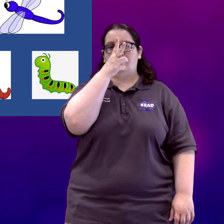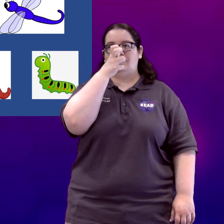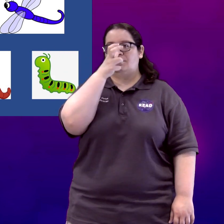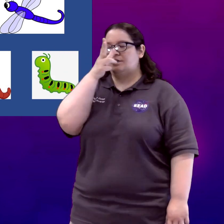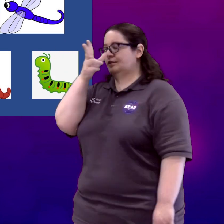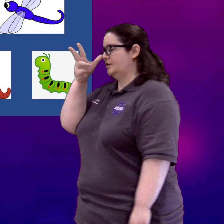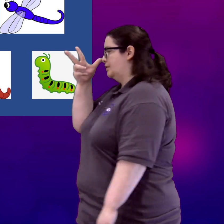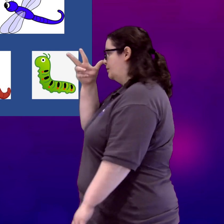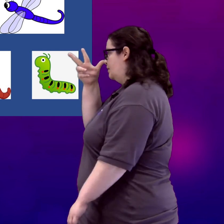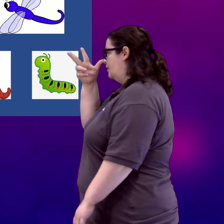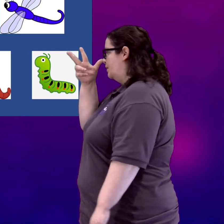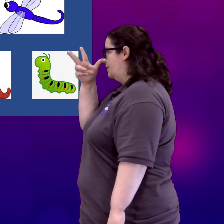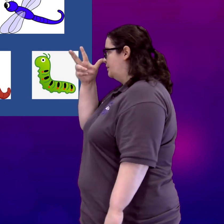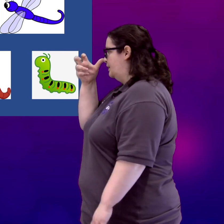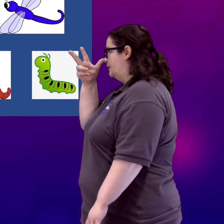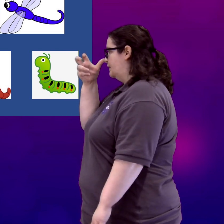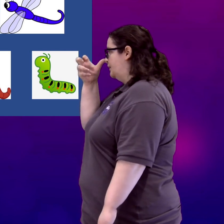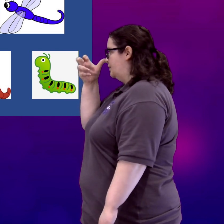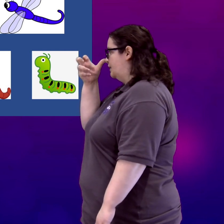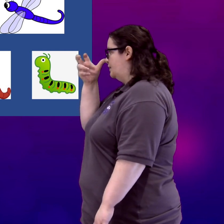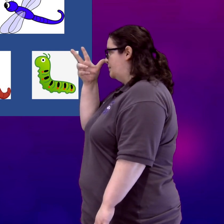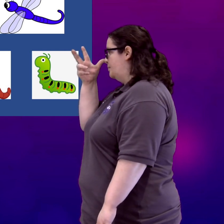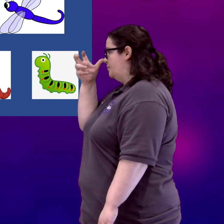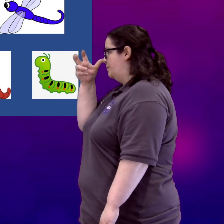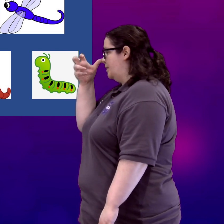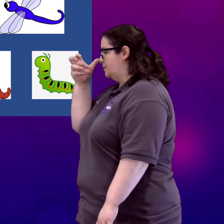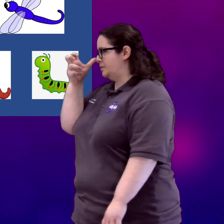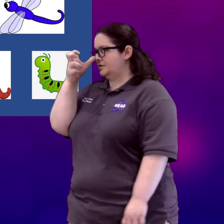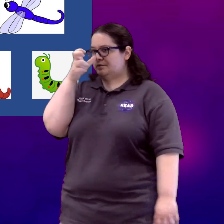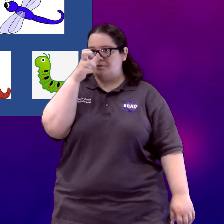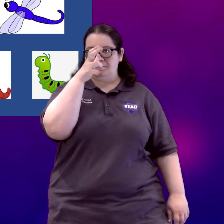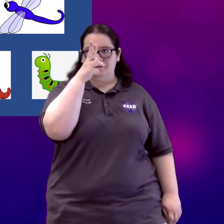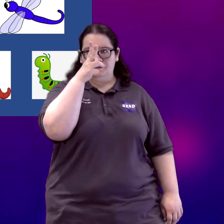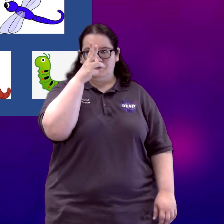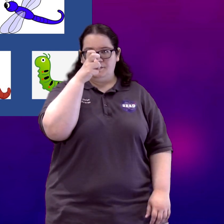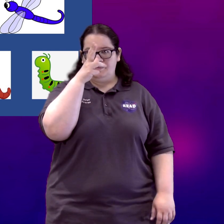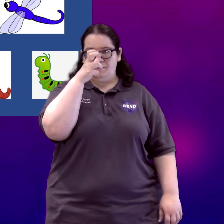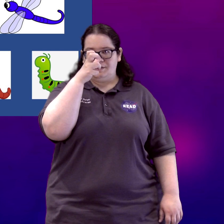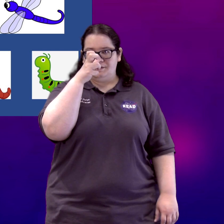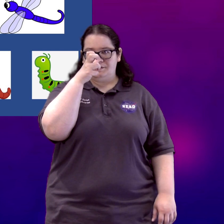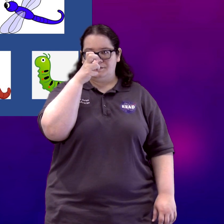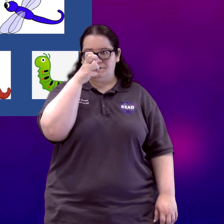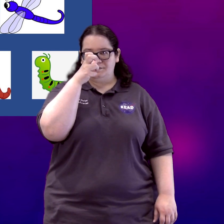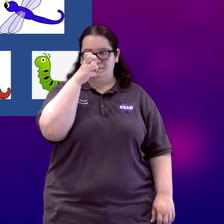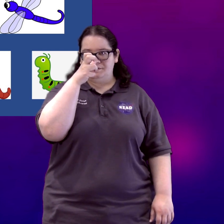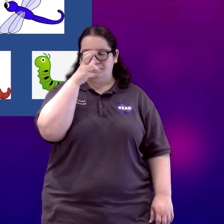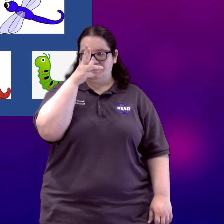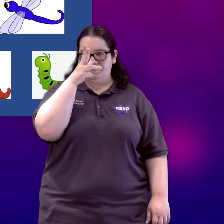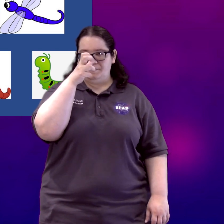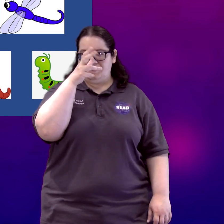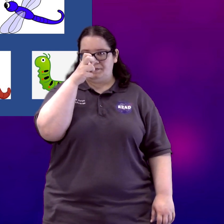of curl our middle and index finger in. Bug, bug, bug.